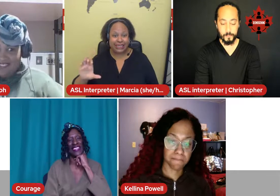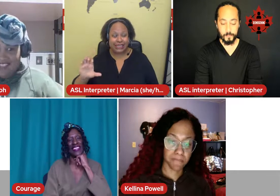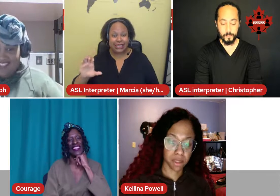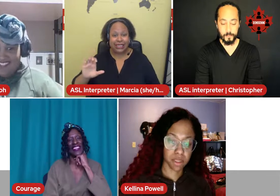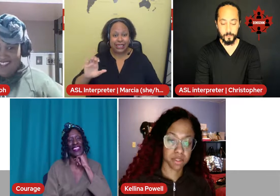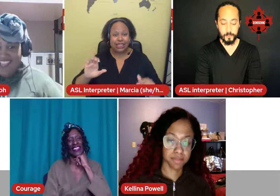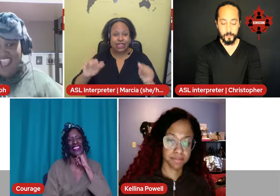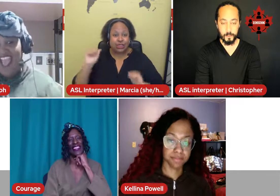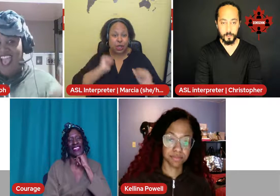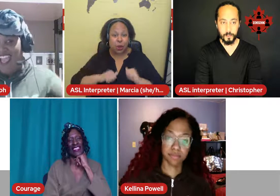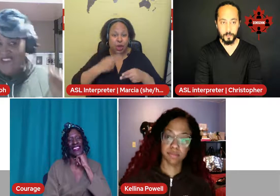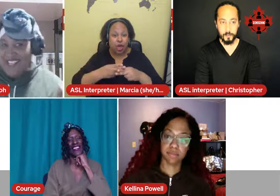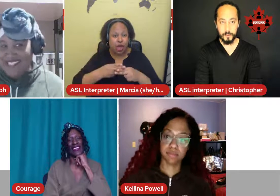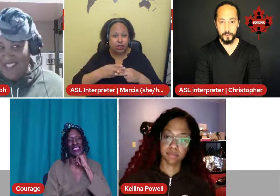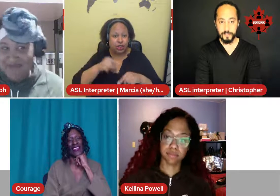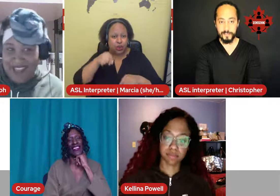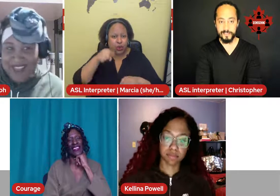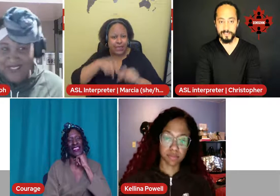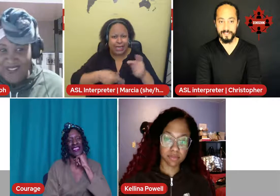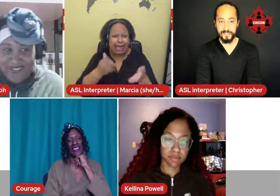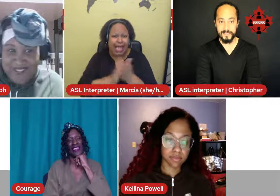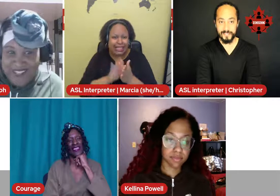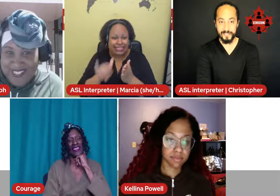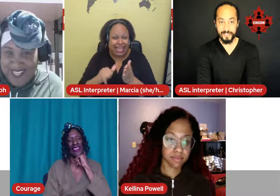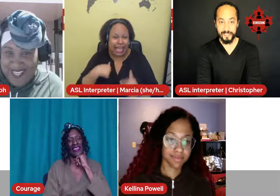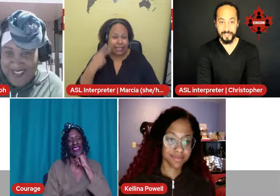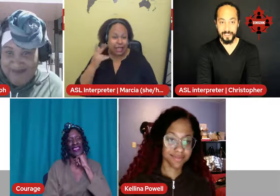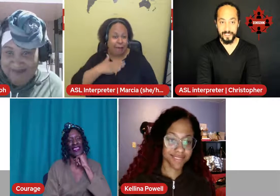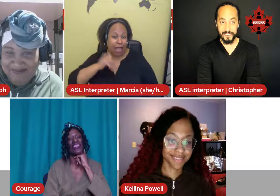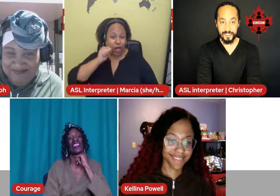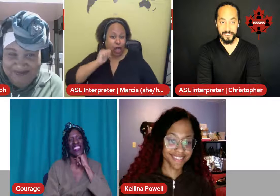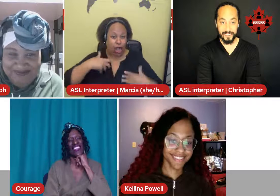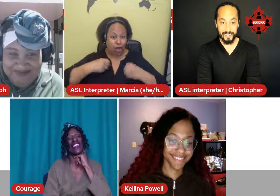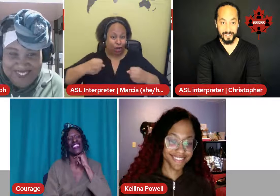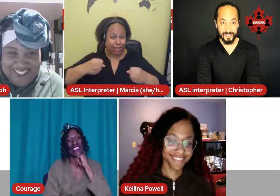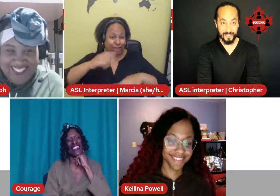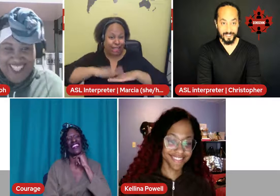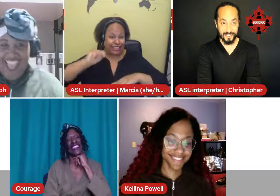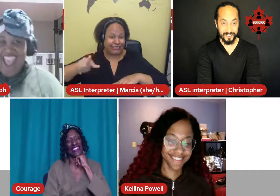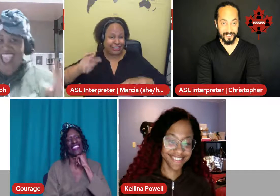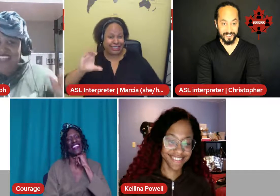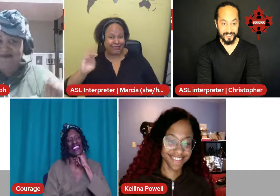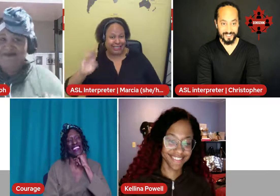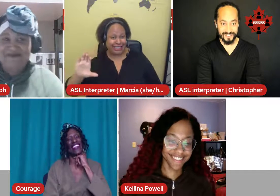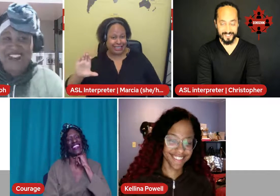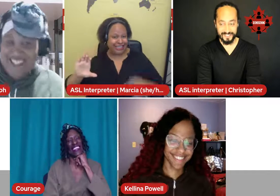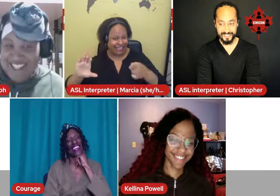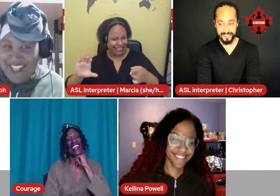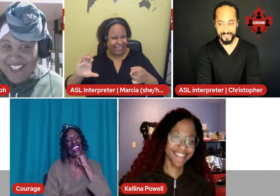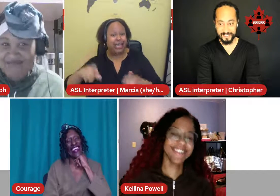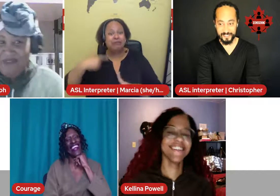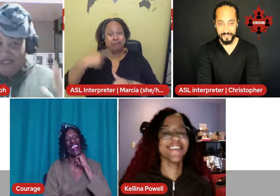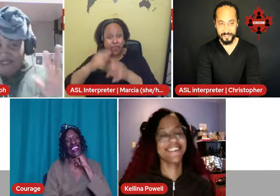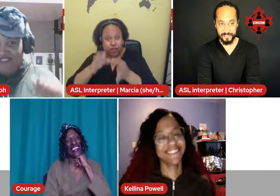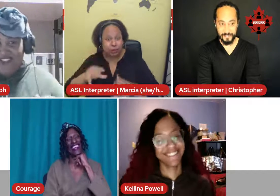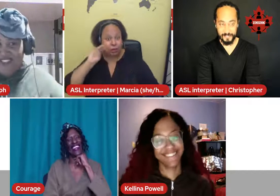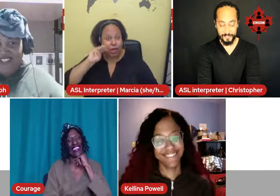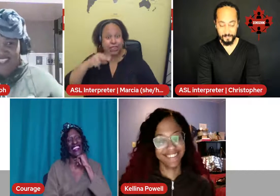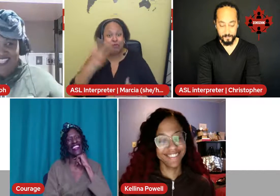That. I know I saw my girl courage in it and Marcia, both of y'all looking